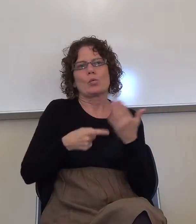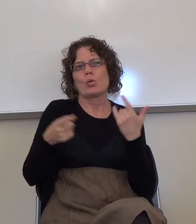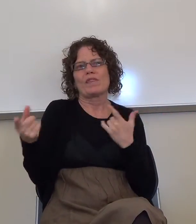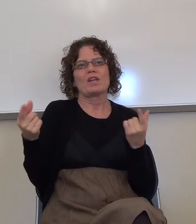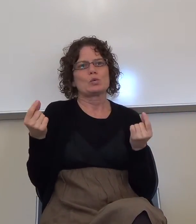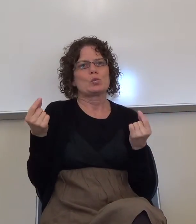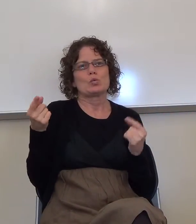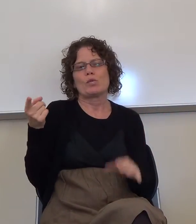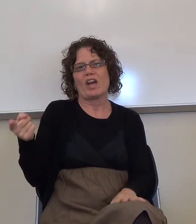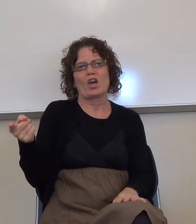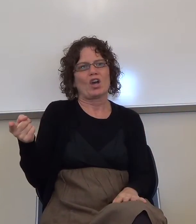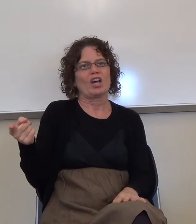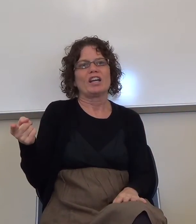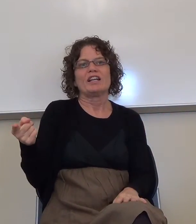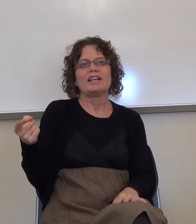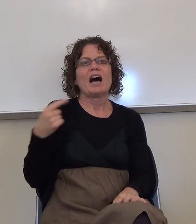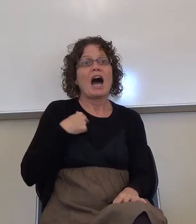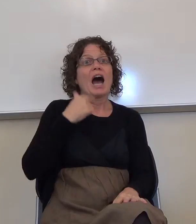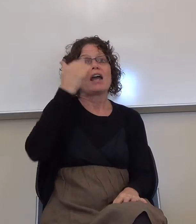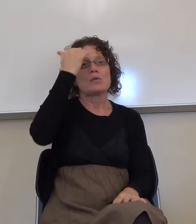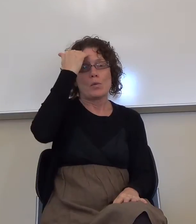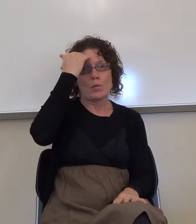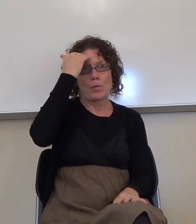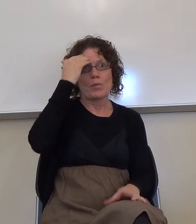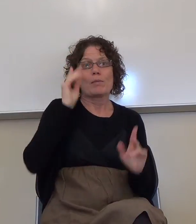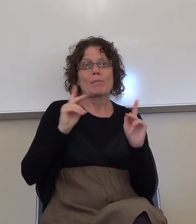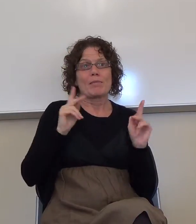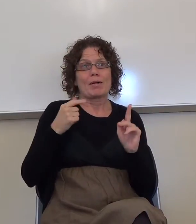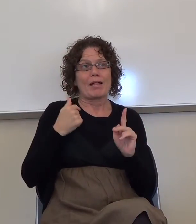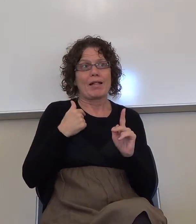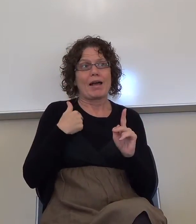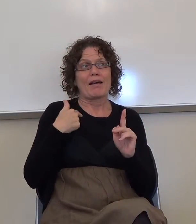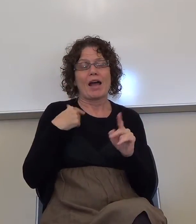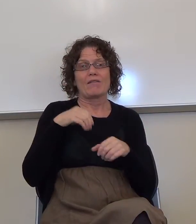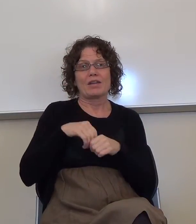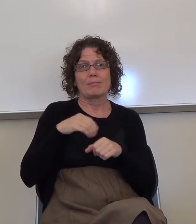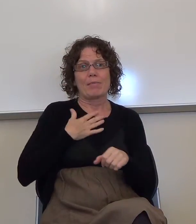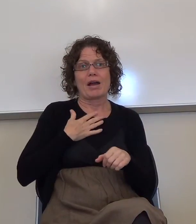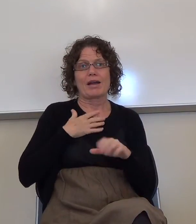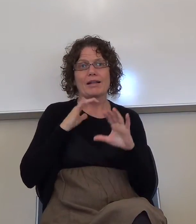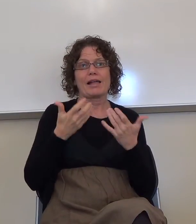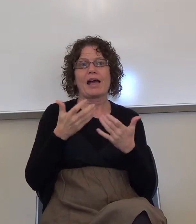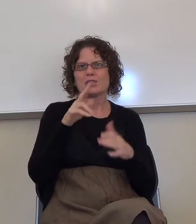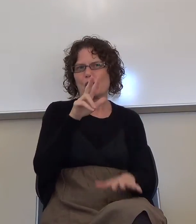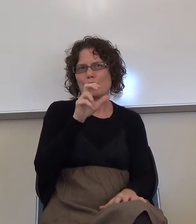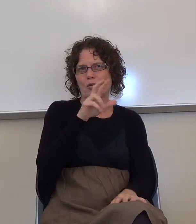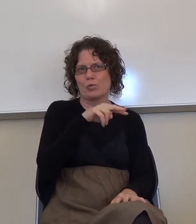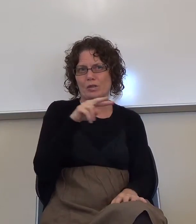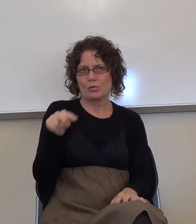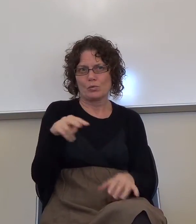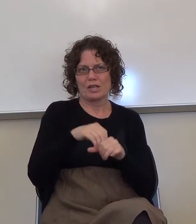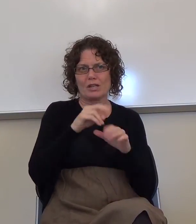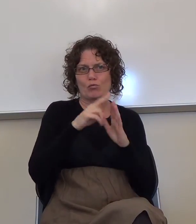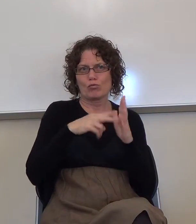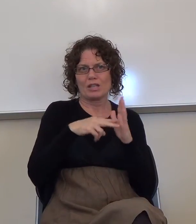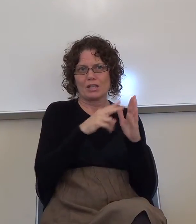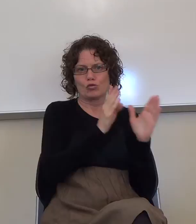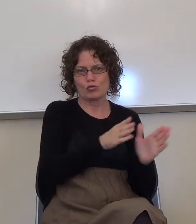I do know is that the people that I have in my 322 who are in reading strategies and then are in my